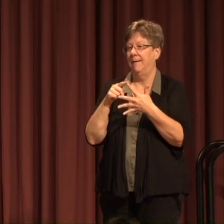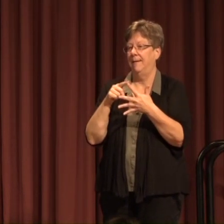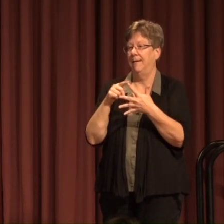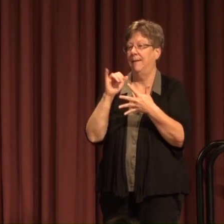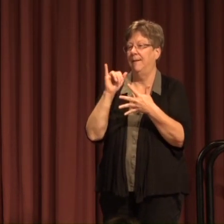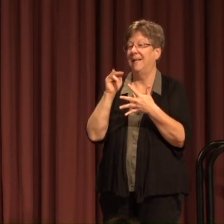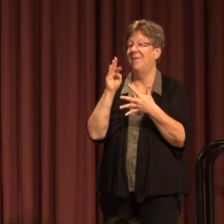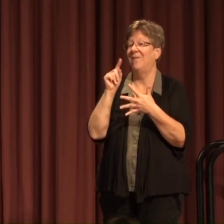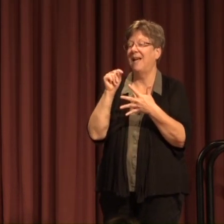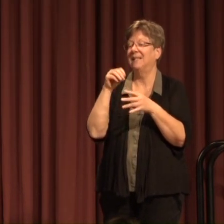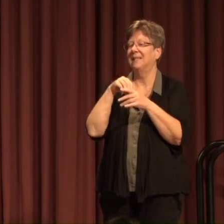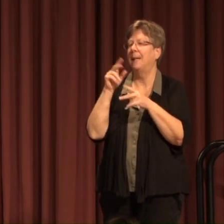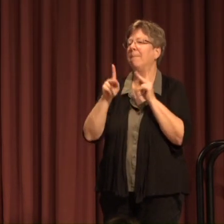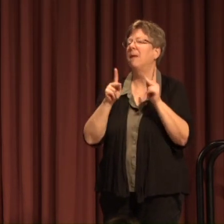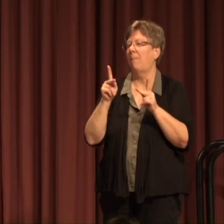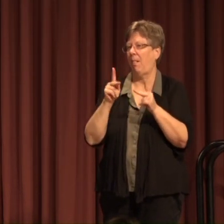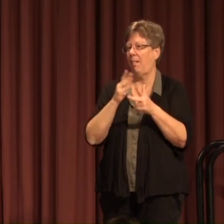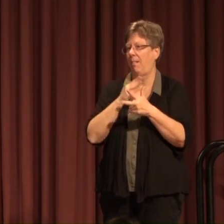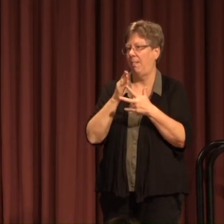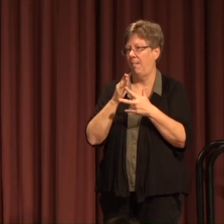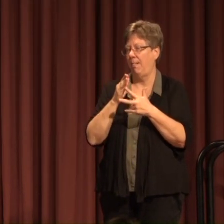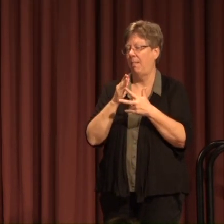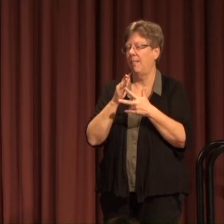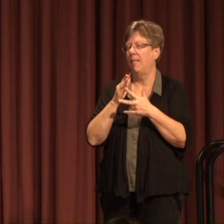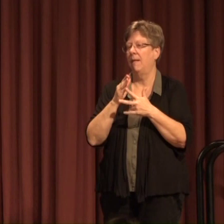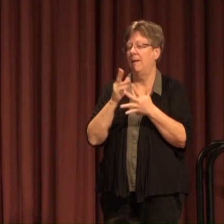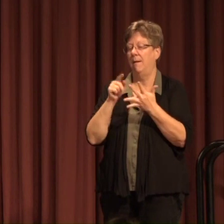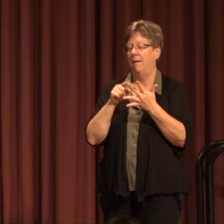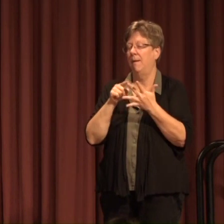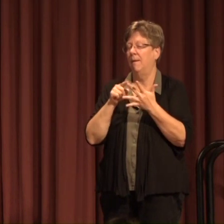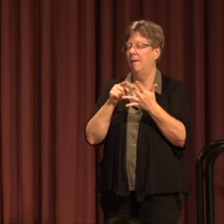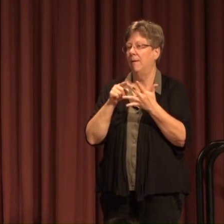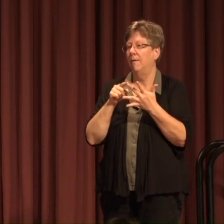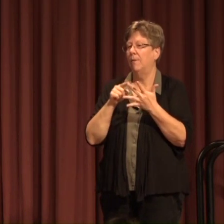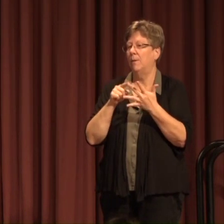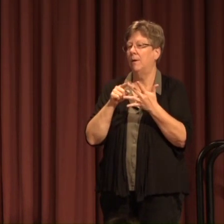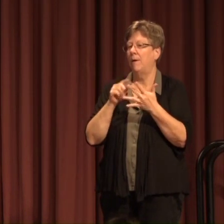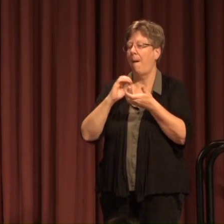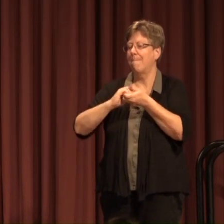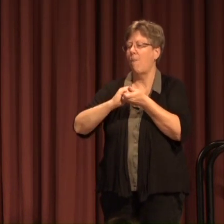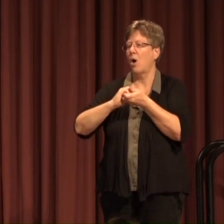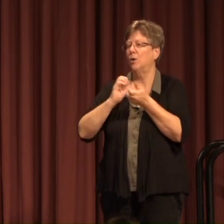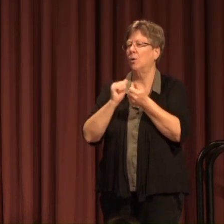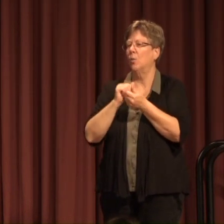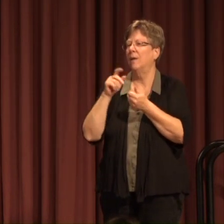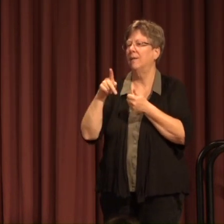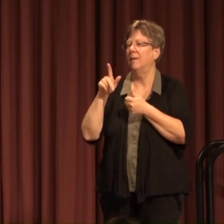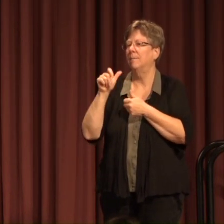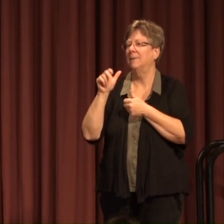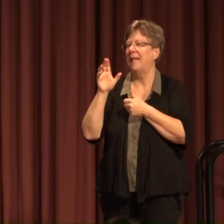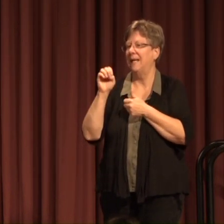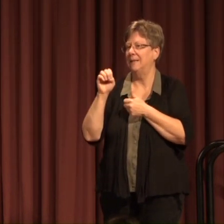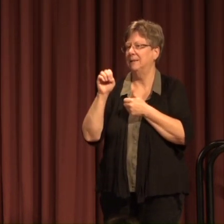Invest in people A third one is Partner with place